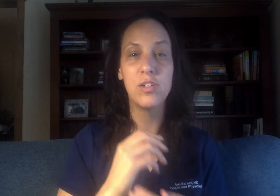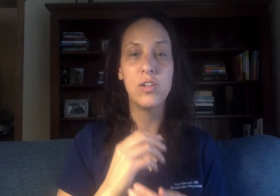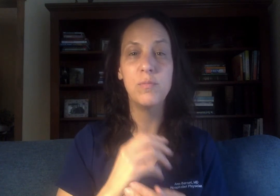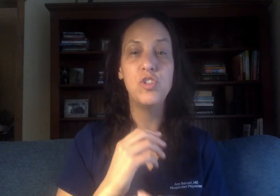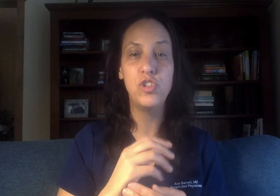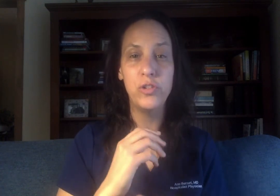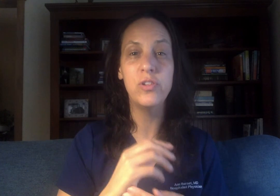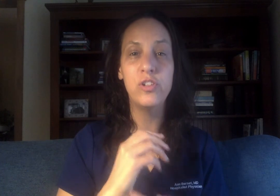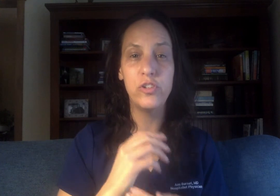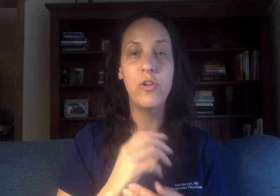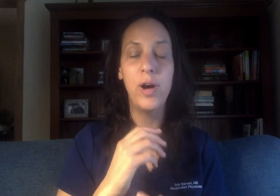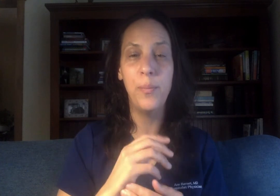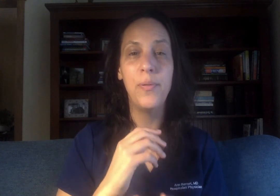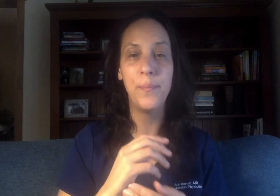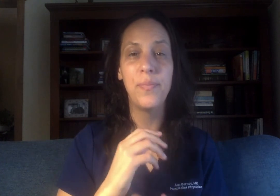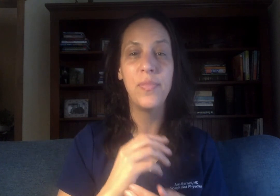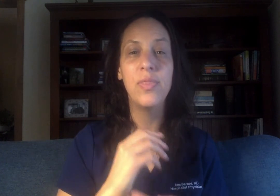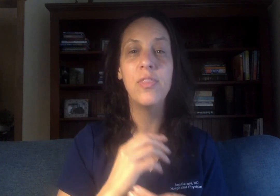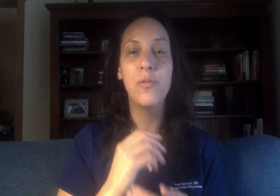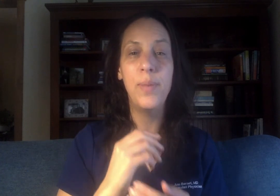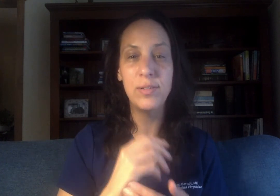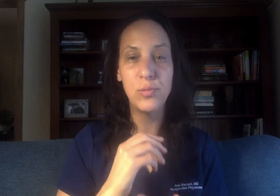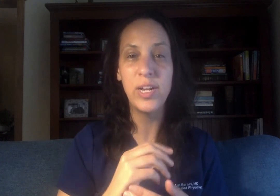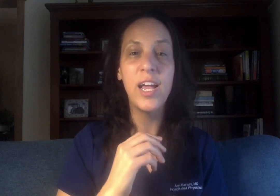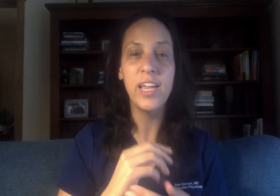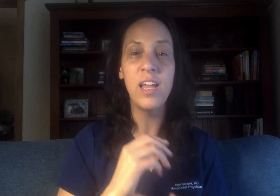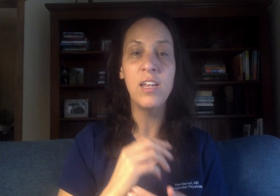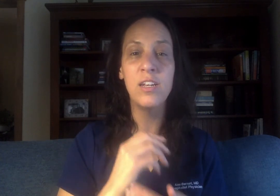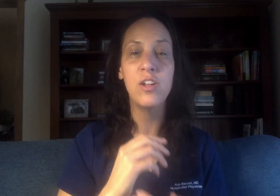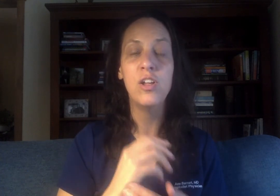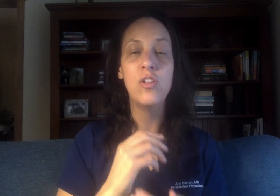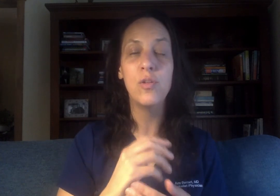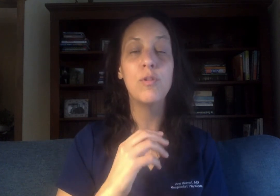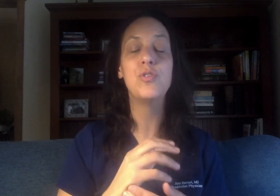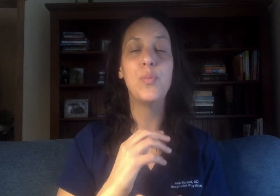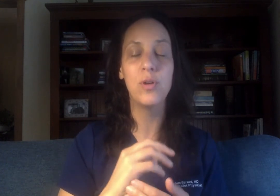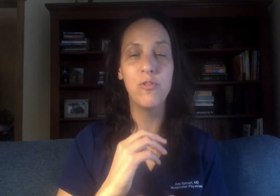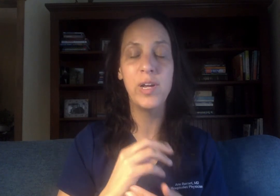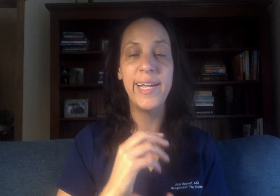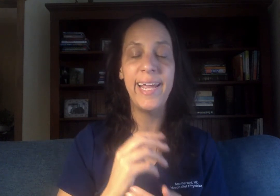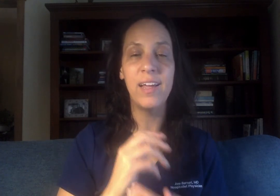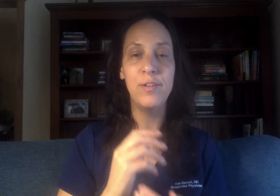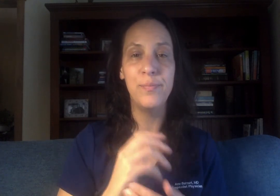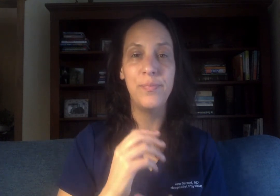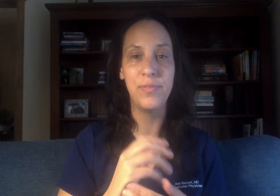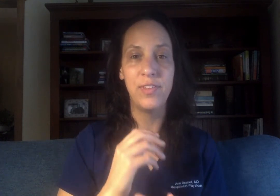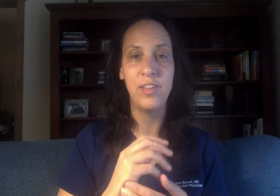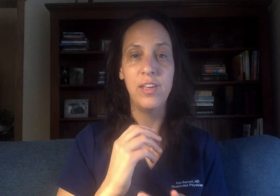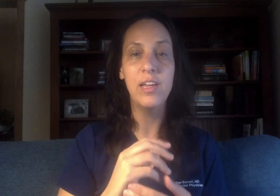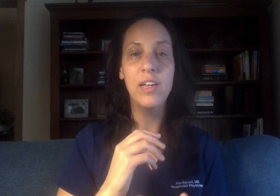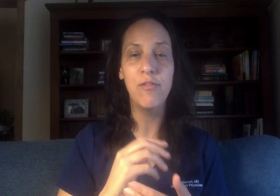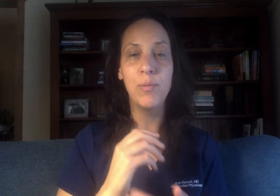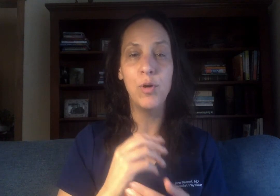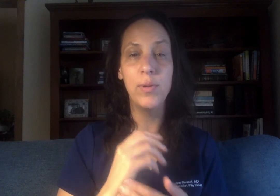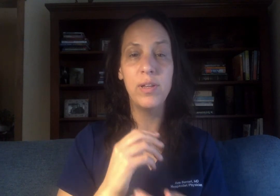just choosing to show up the best way I can the most supportive way I can in every moment